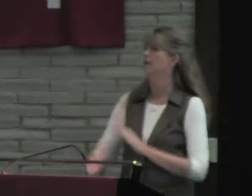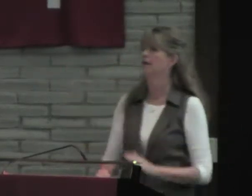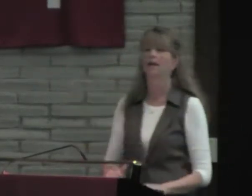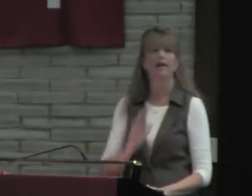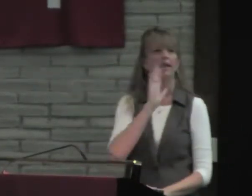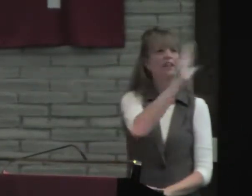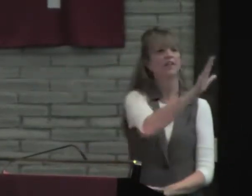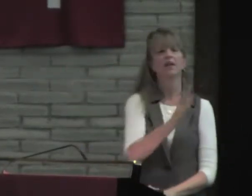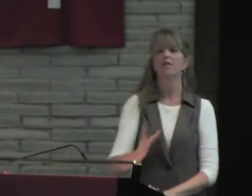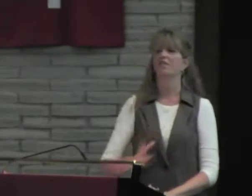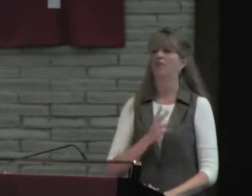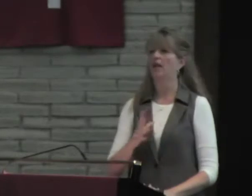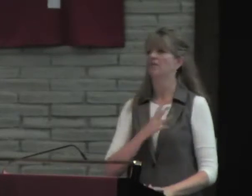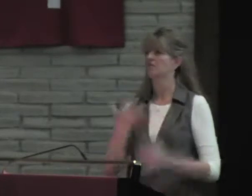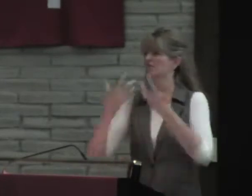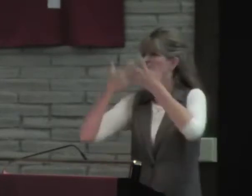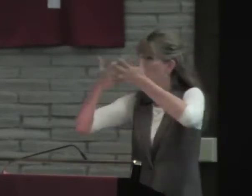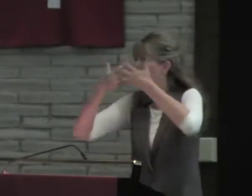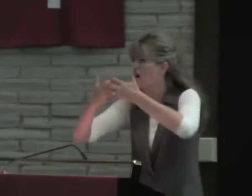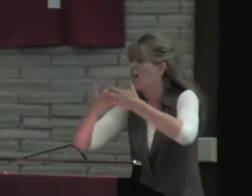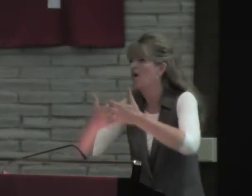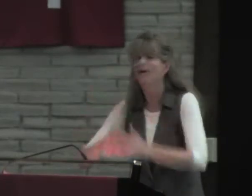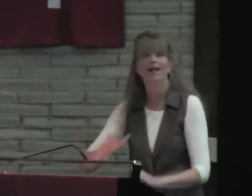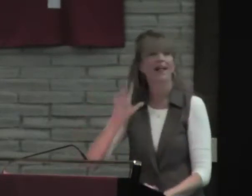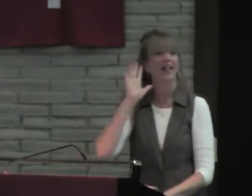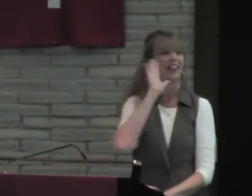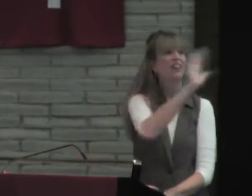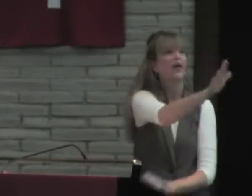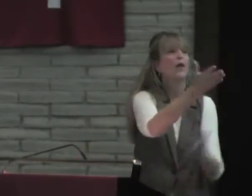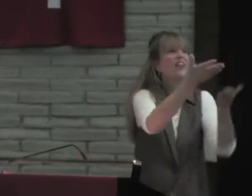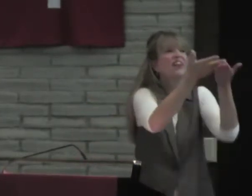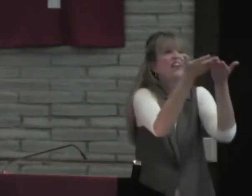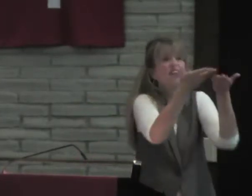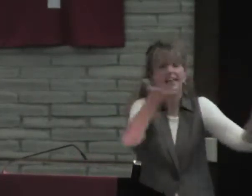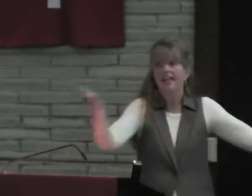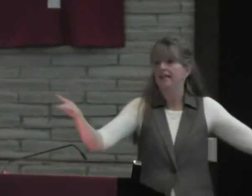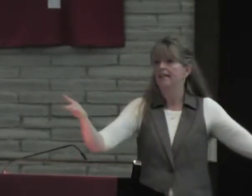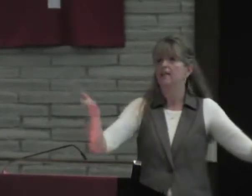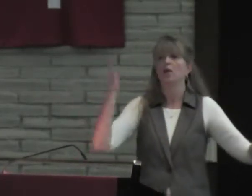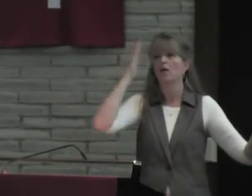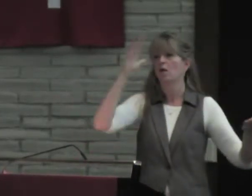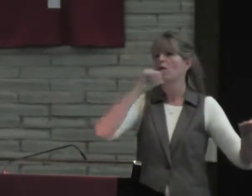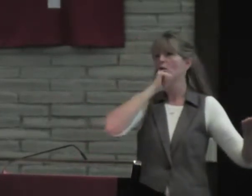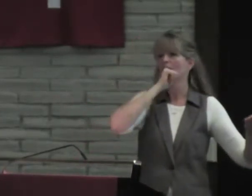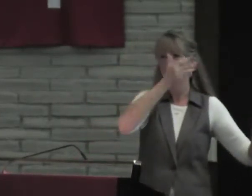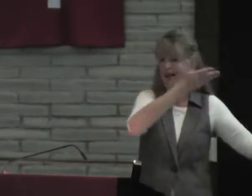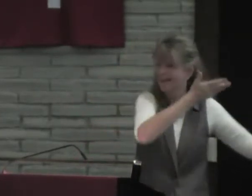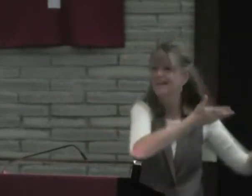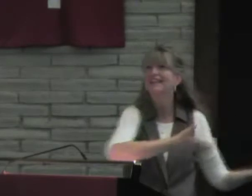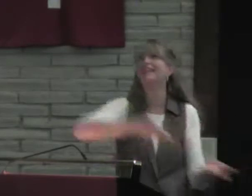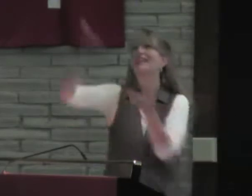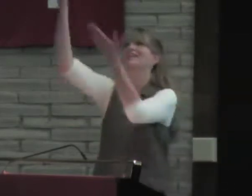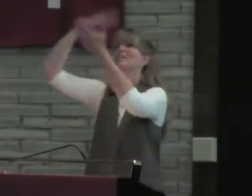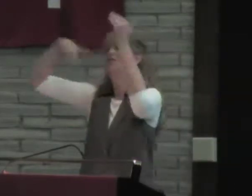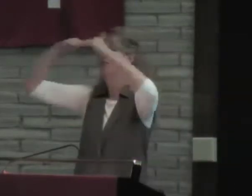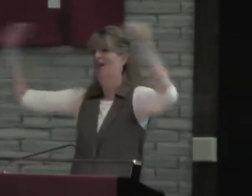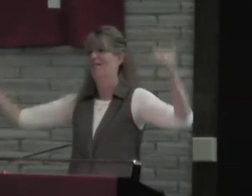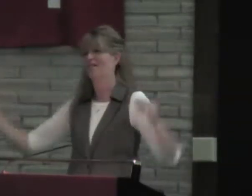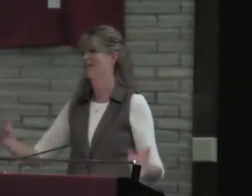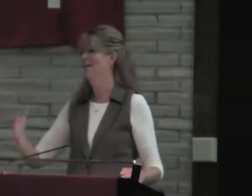their skill, their fancy cars, their things will not get them